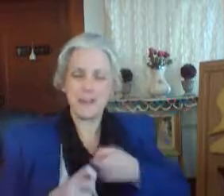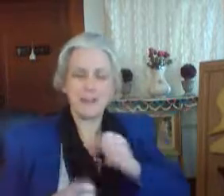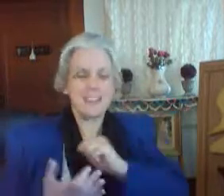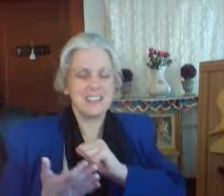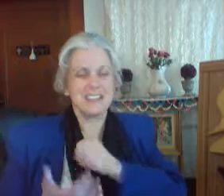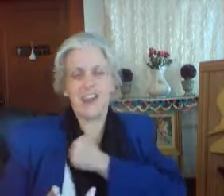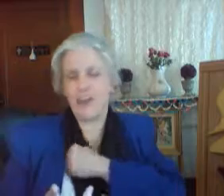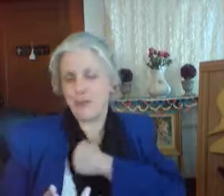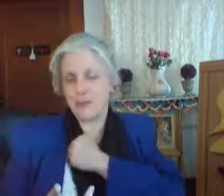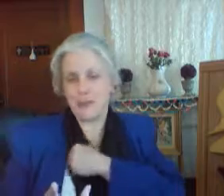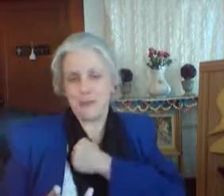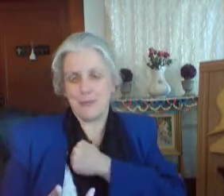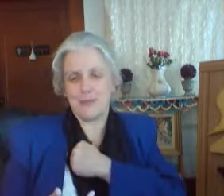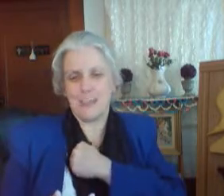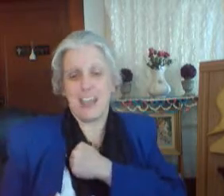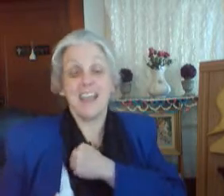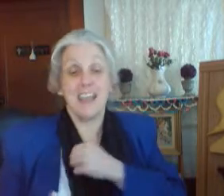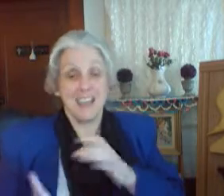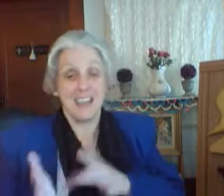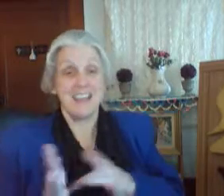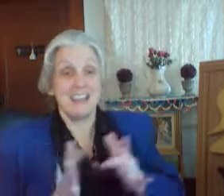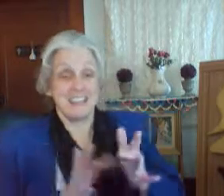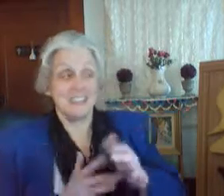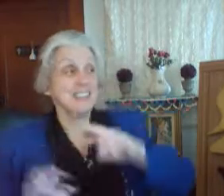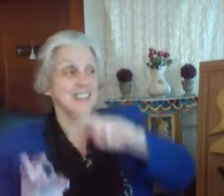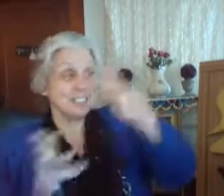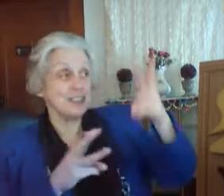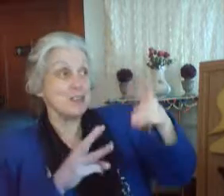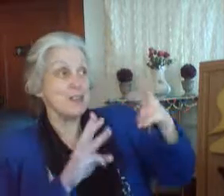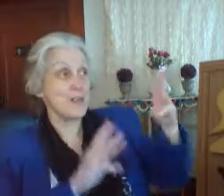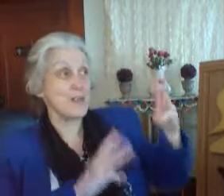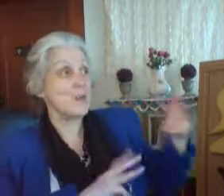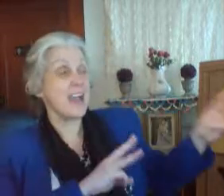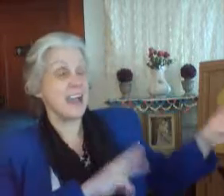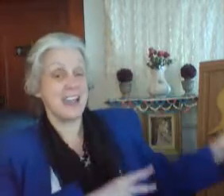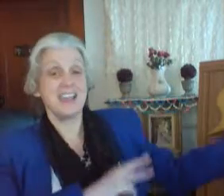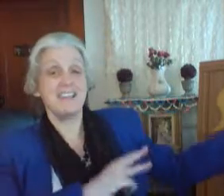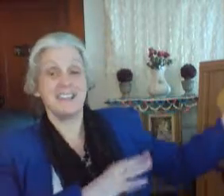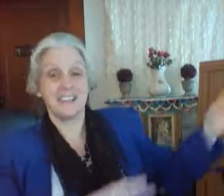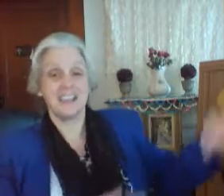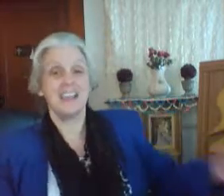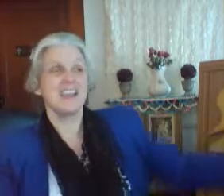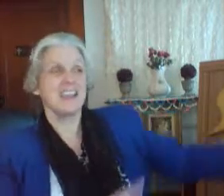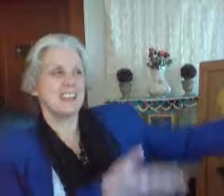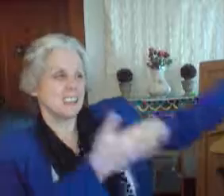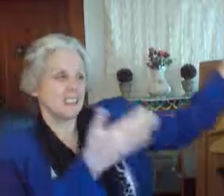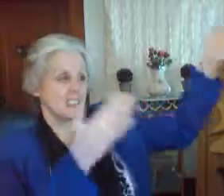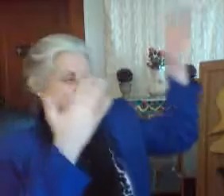which reach the prone, O God, are sweeping